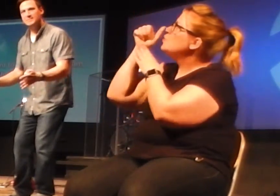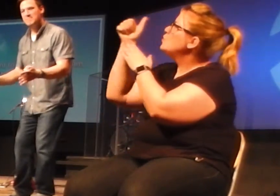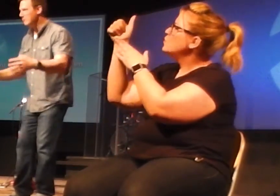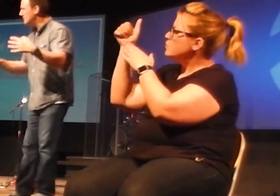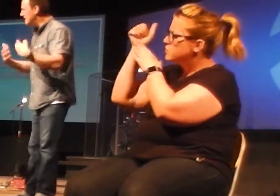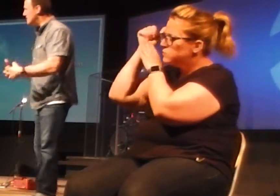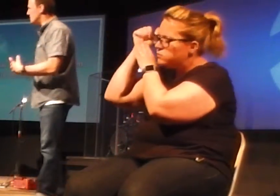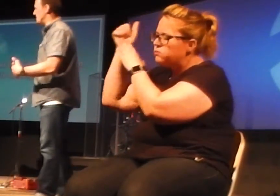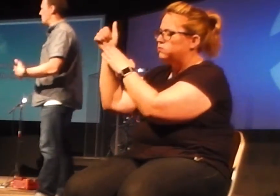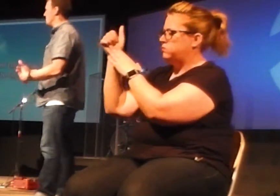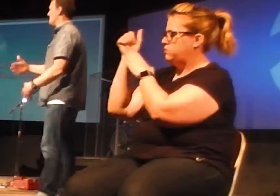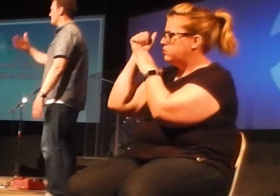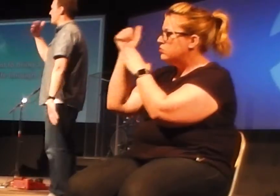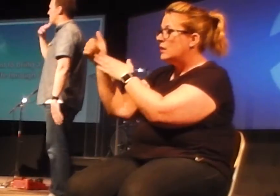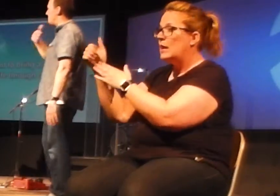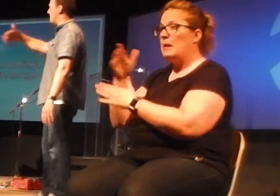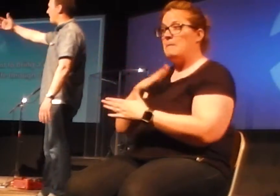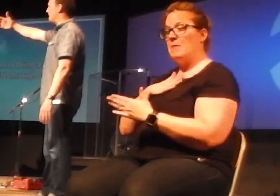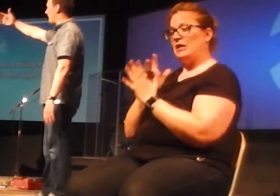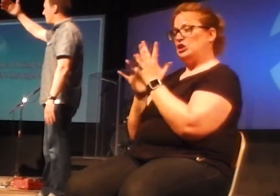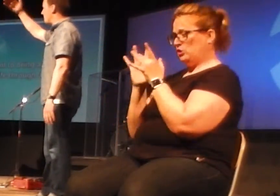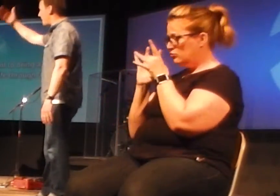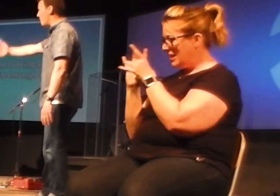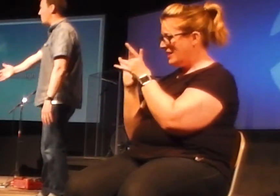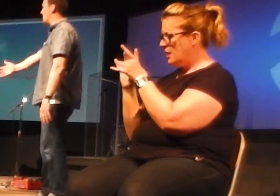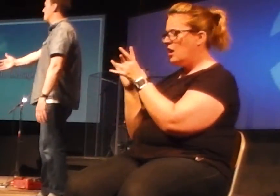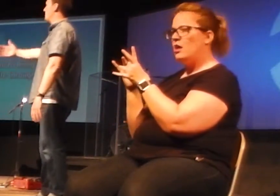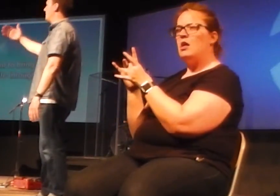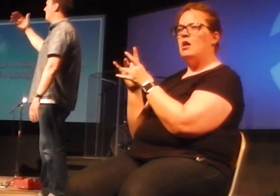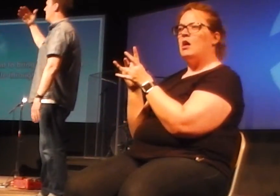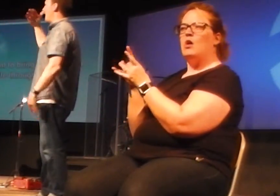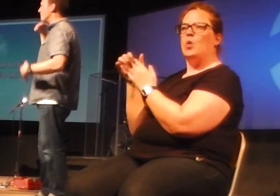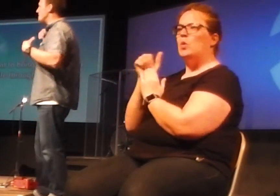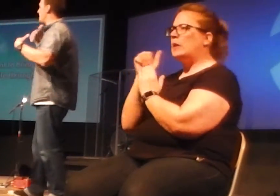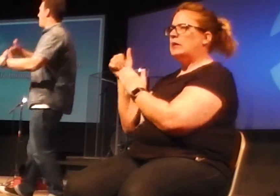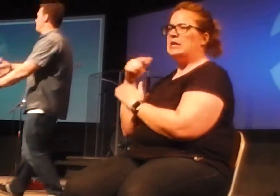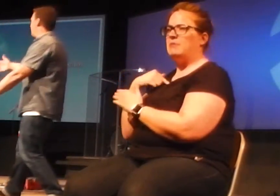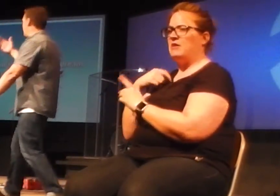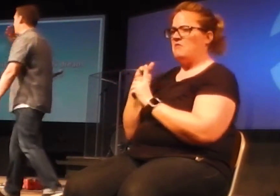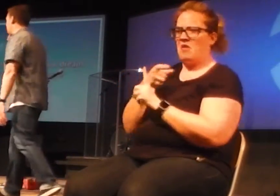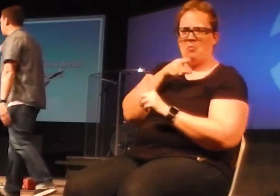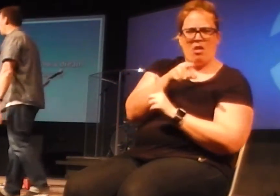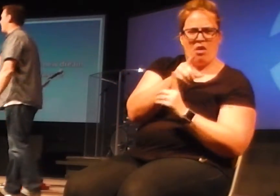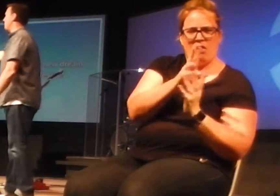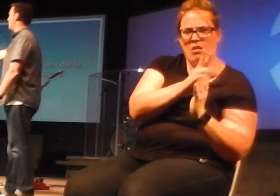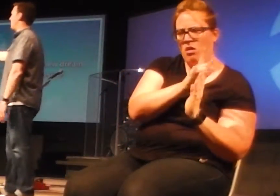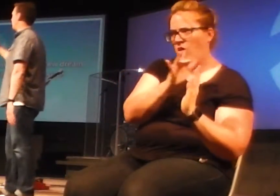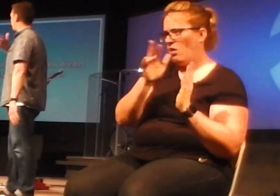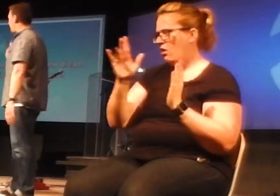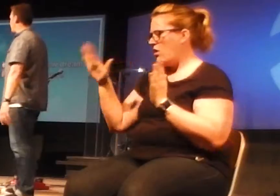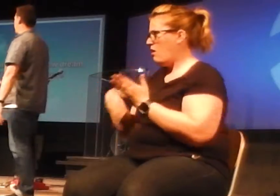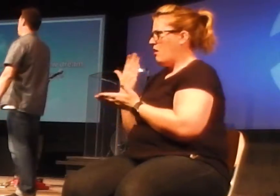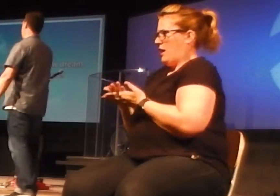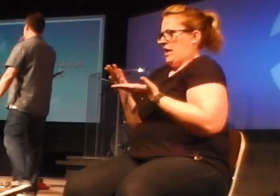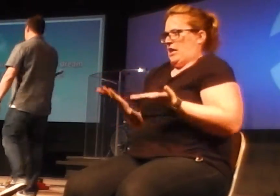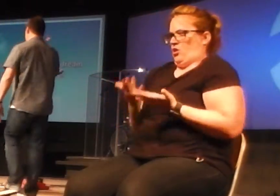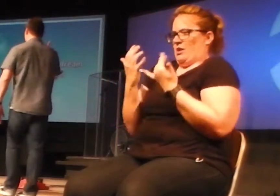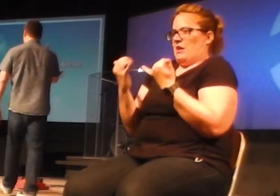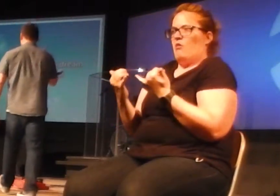My relationship with Jesus has been my guide from that moment to this one. Everything I've done, everything I've done in ministry, everything